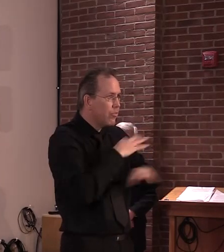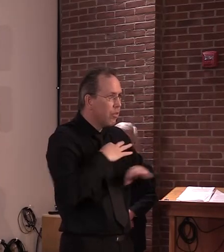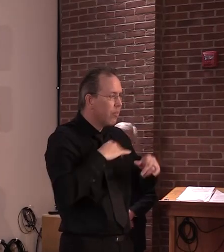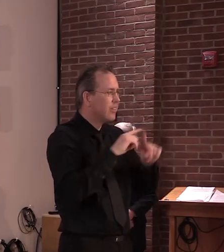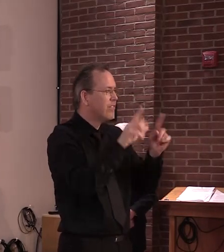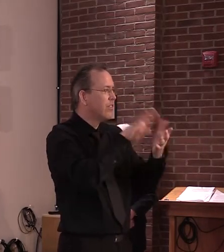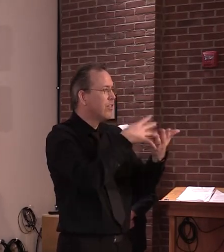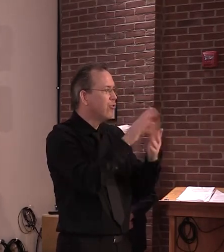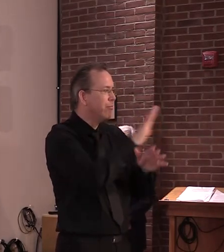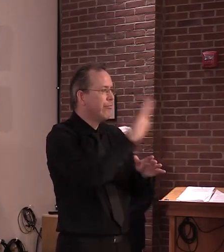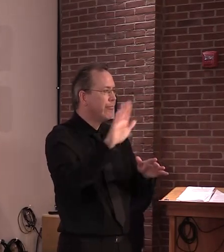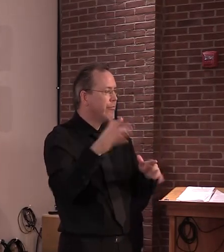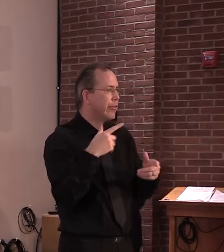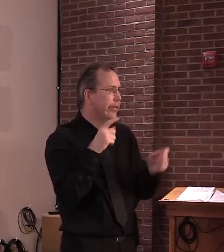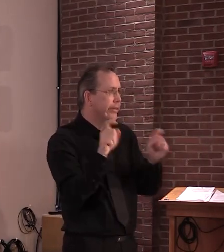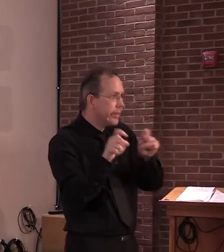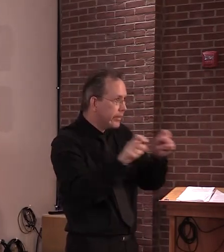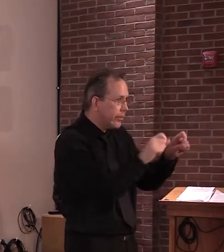Kat, WCAX.